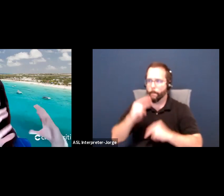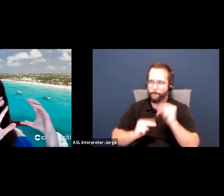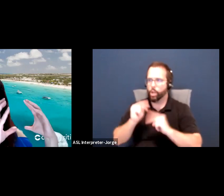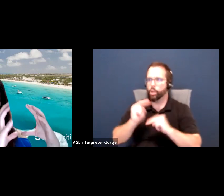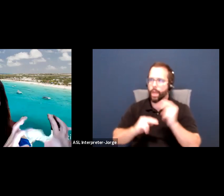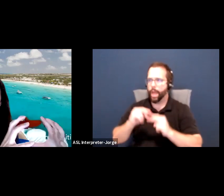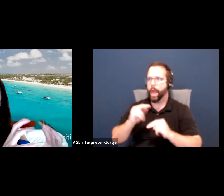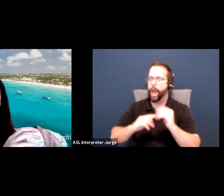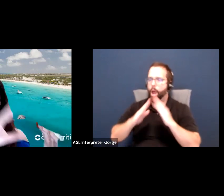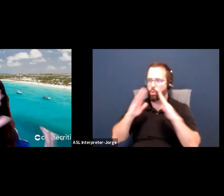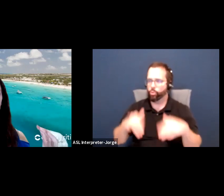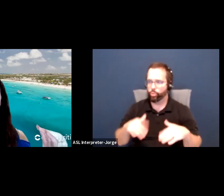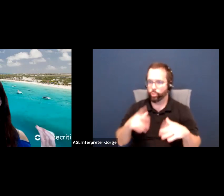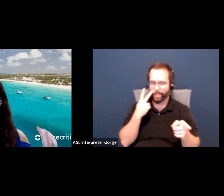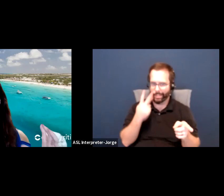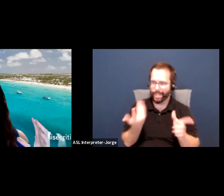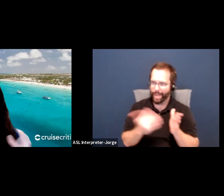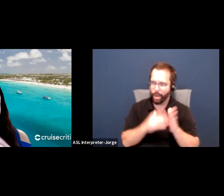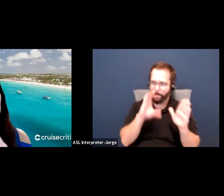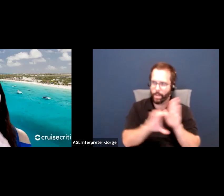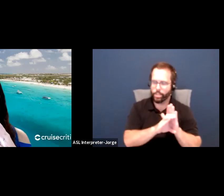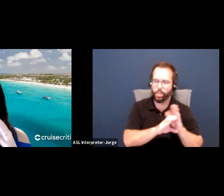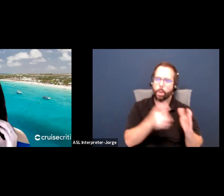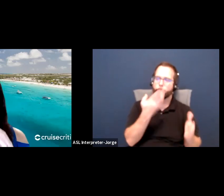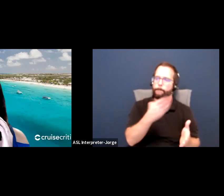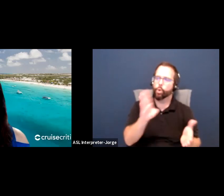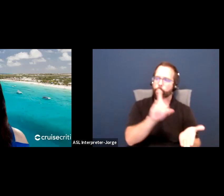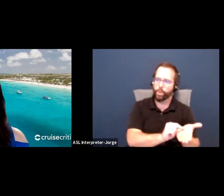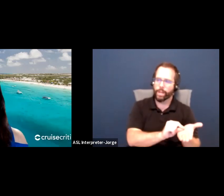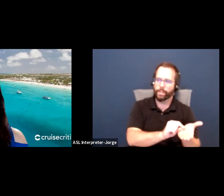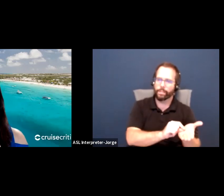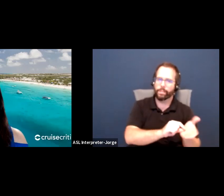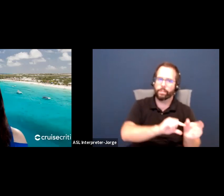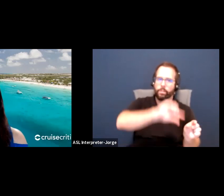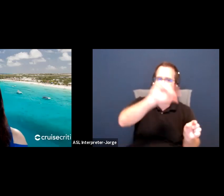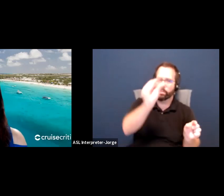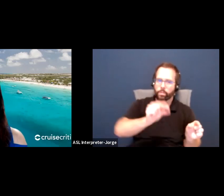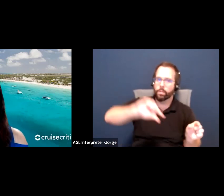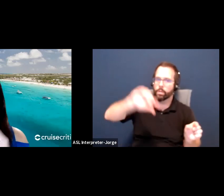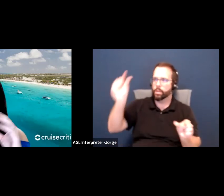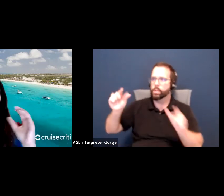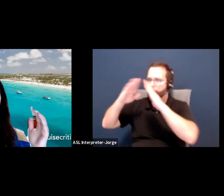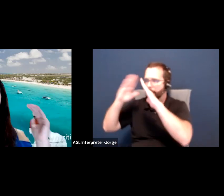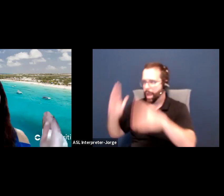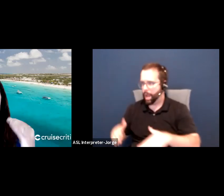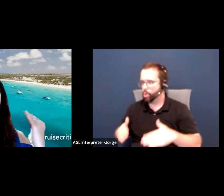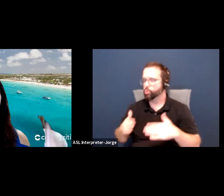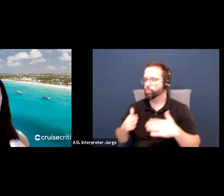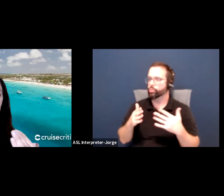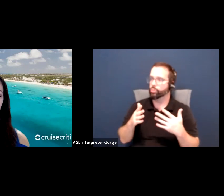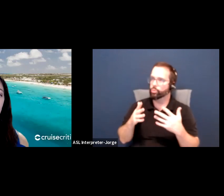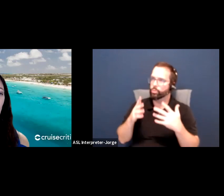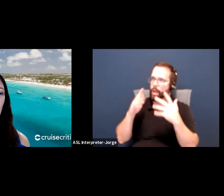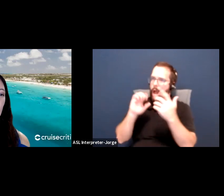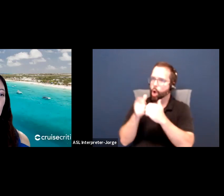if you do that, whatever blueprint you have, you are going to get to that built house how you want it if you keep this